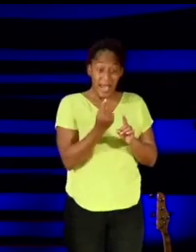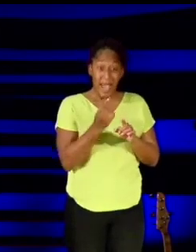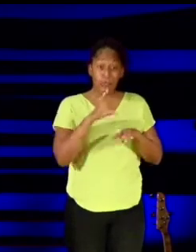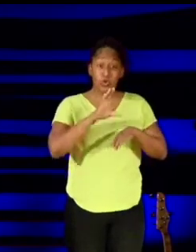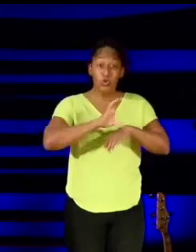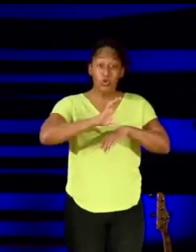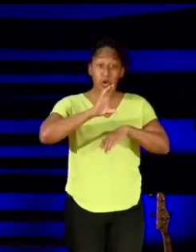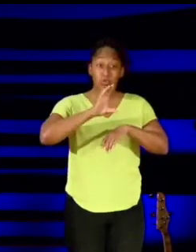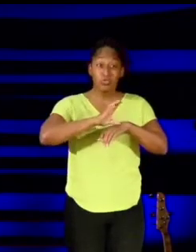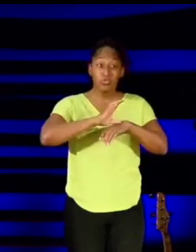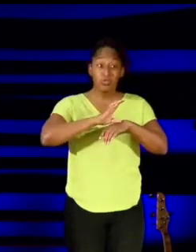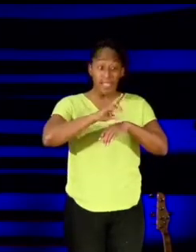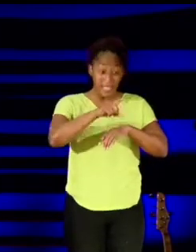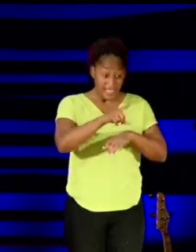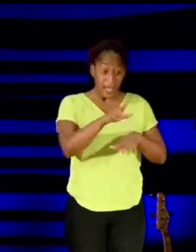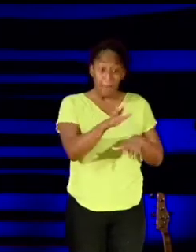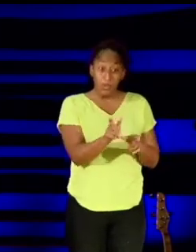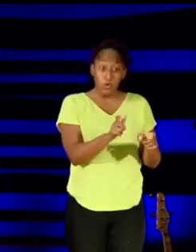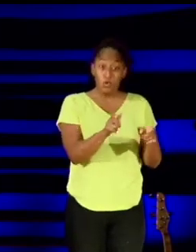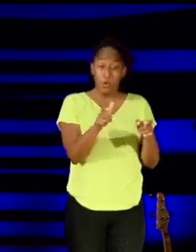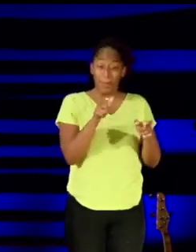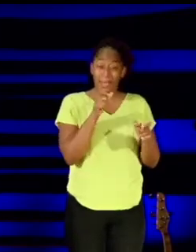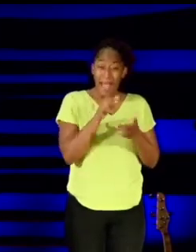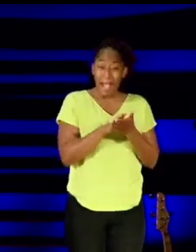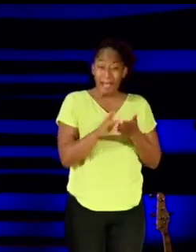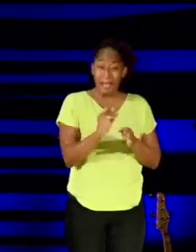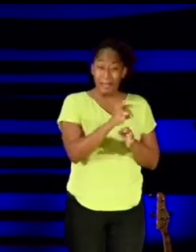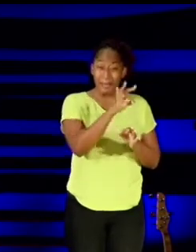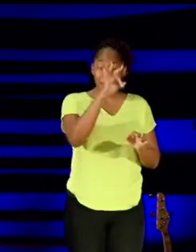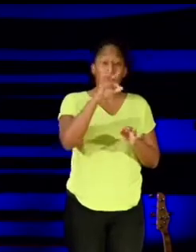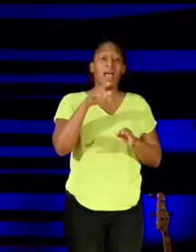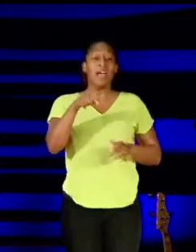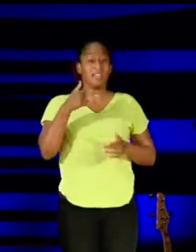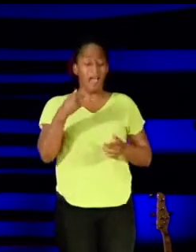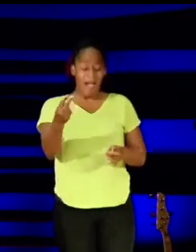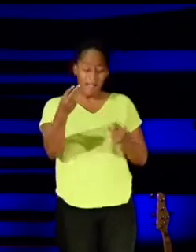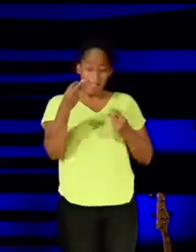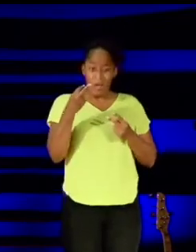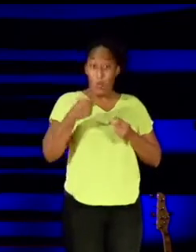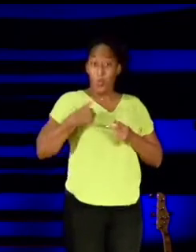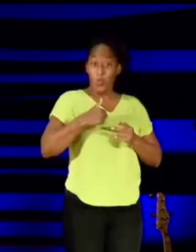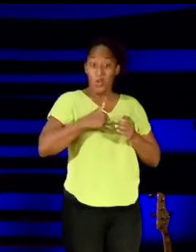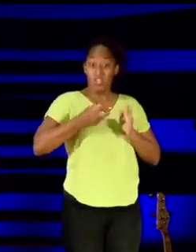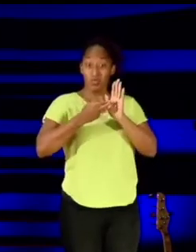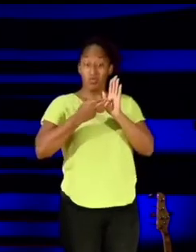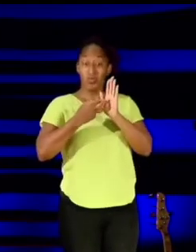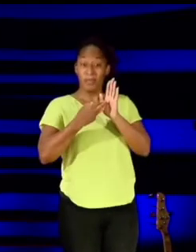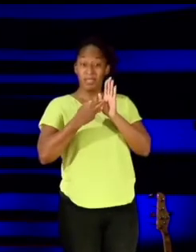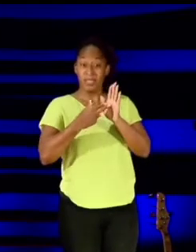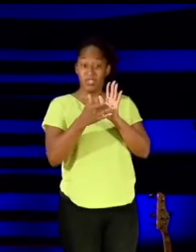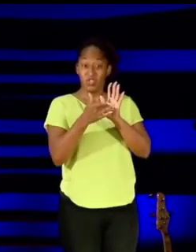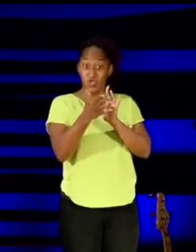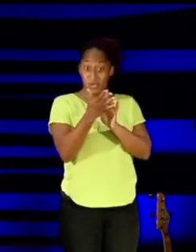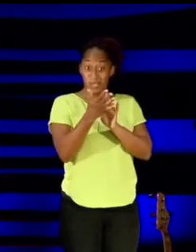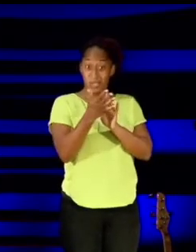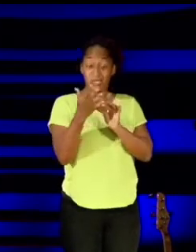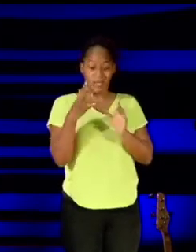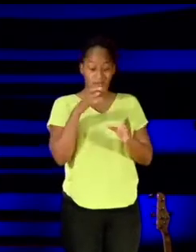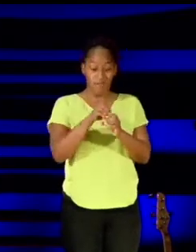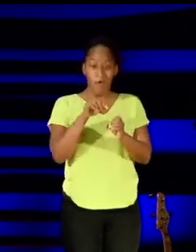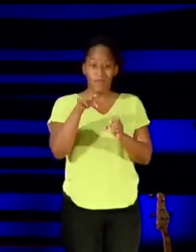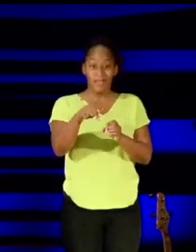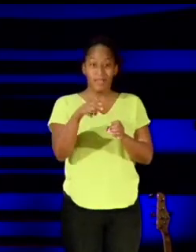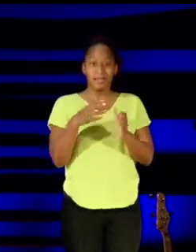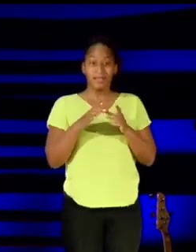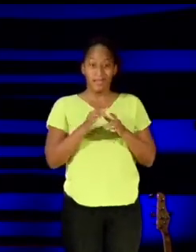unclean spirit. But when I looked at us as Jesus in the text, the first thing that I saw was that Jesus was identifiable.